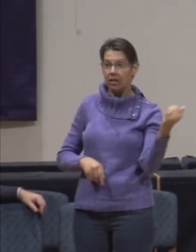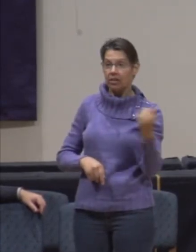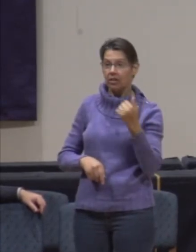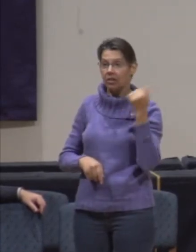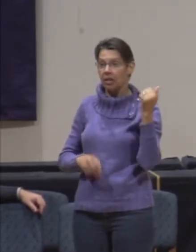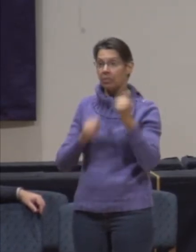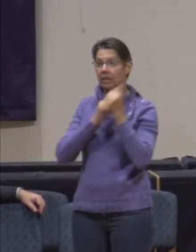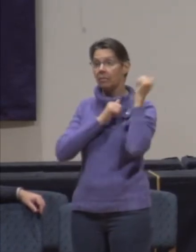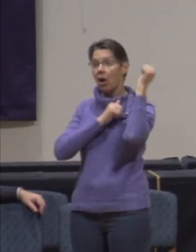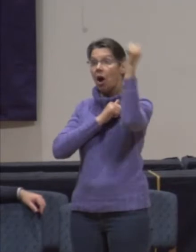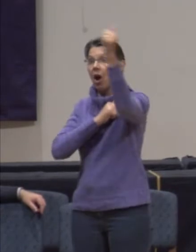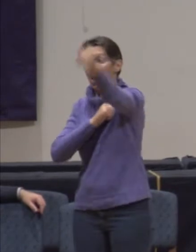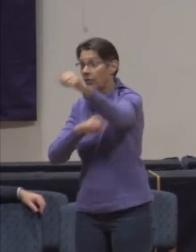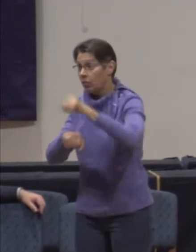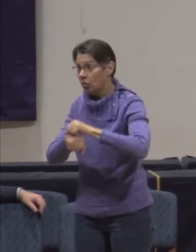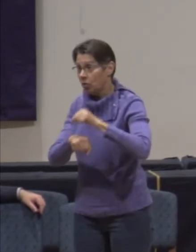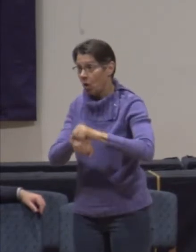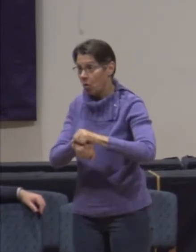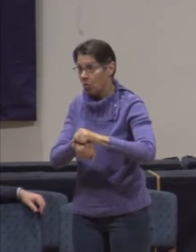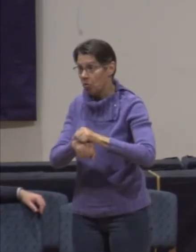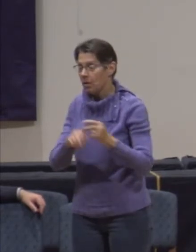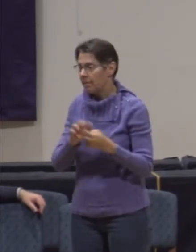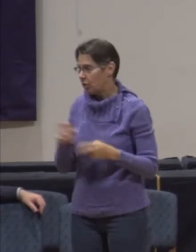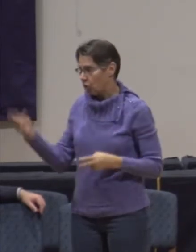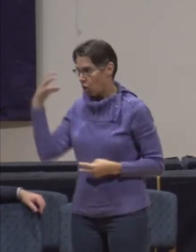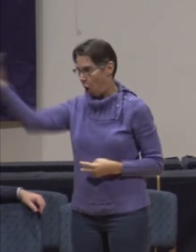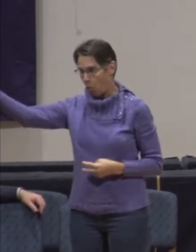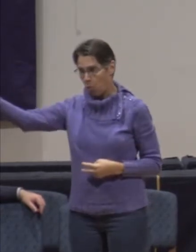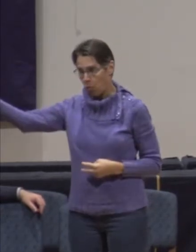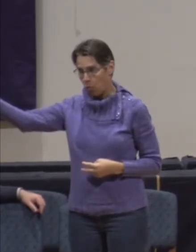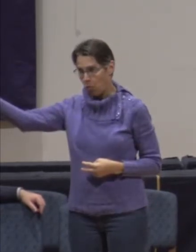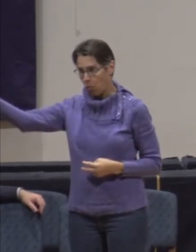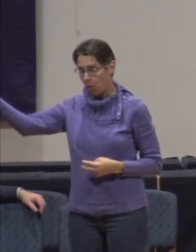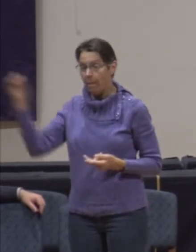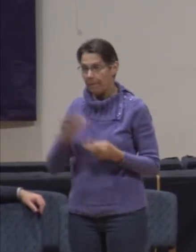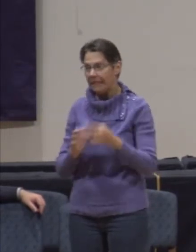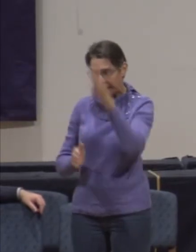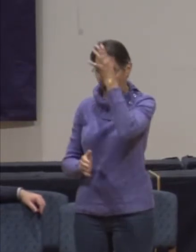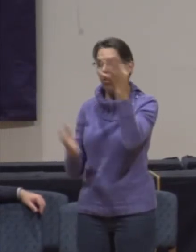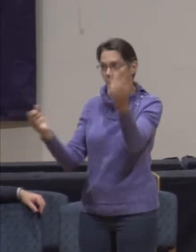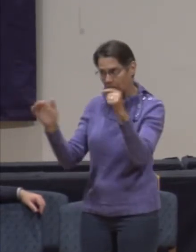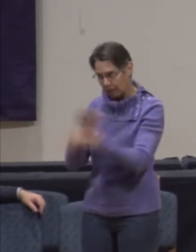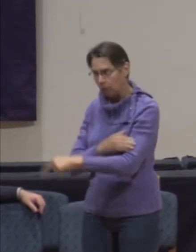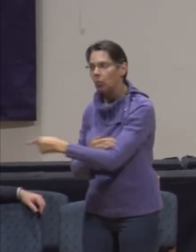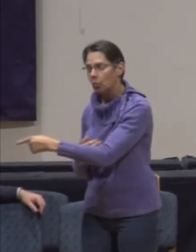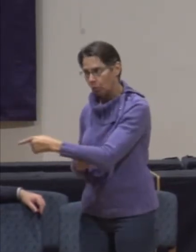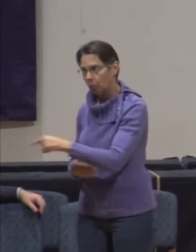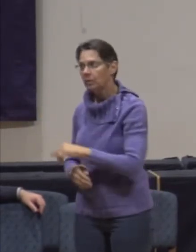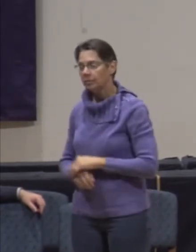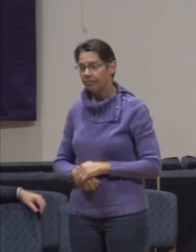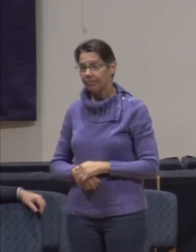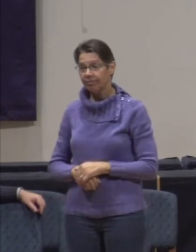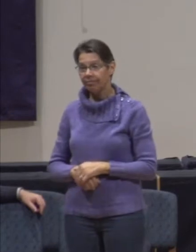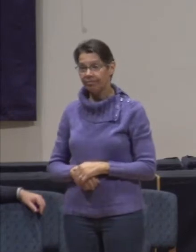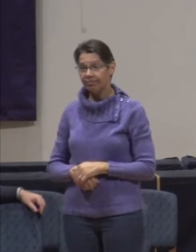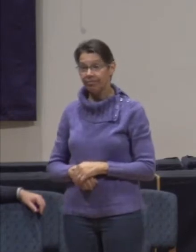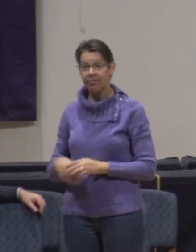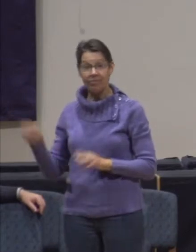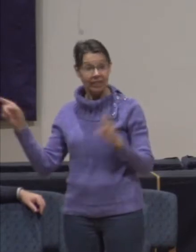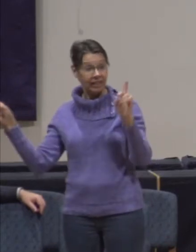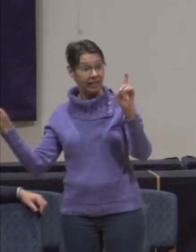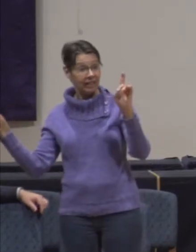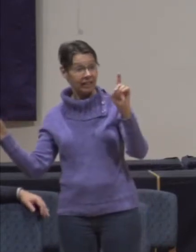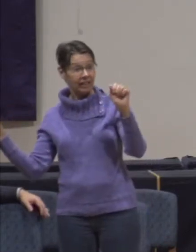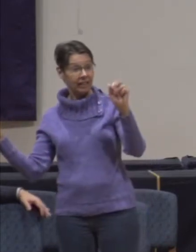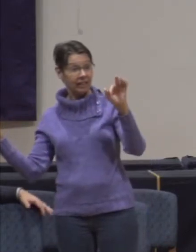gone beyond the stone. That means you need to go because my father wants your life. David has to rely on Jonathan's sincerity,